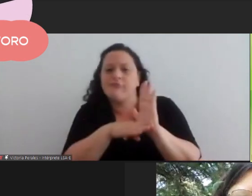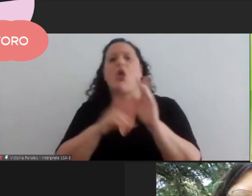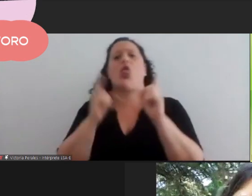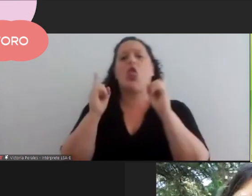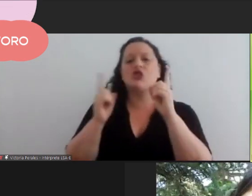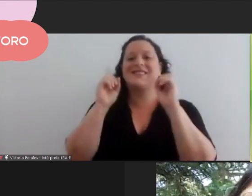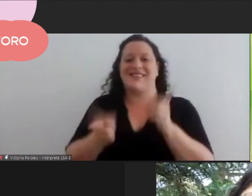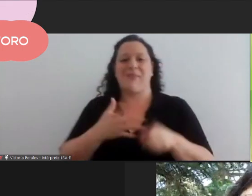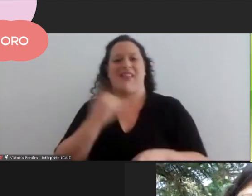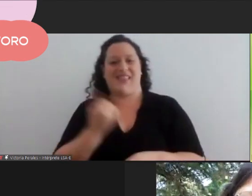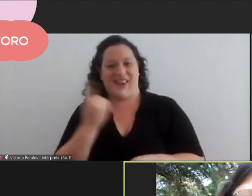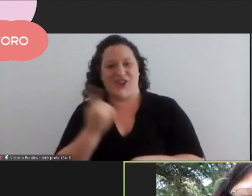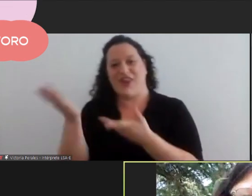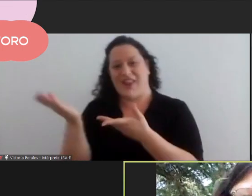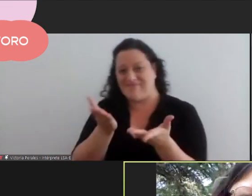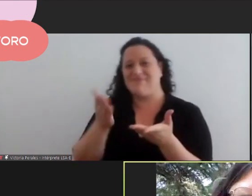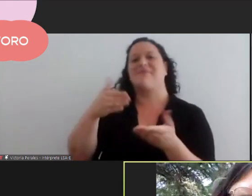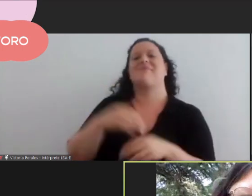Maria, the floor is yours.